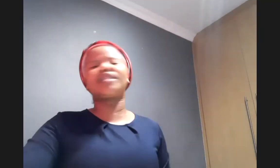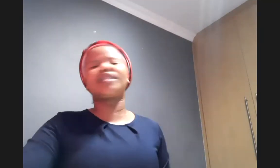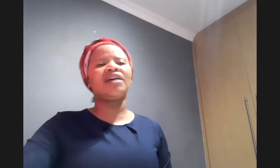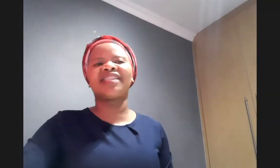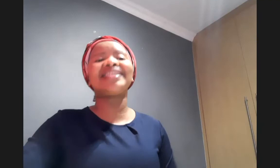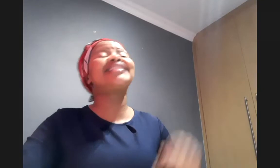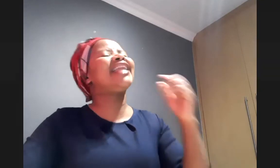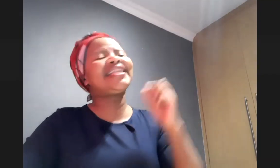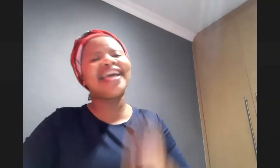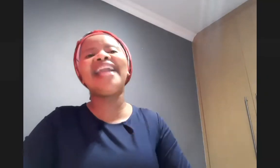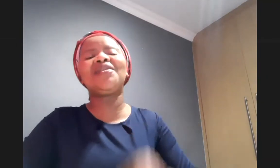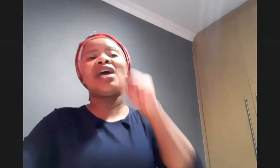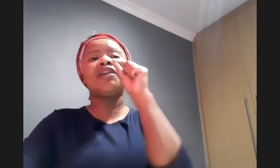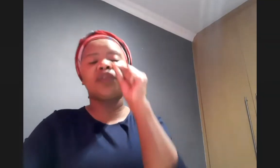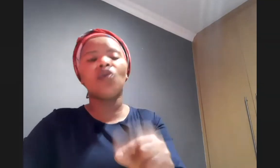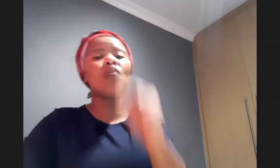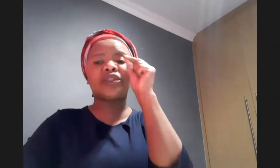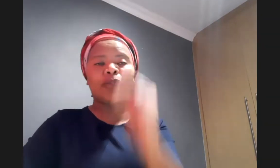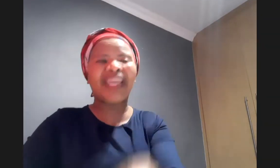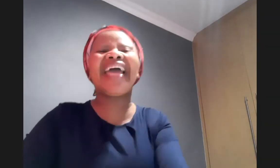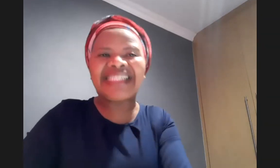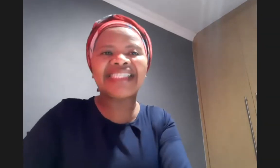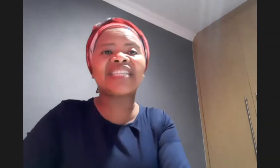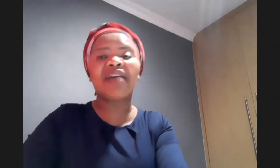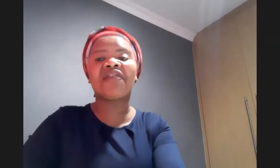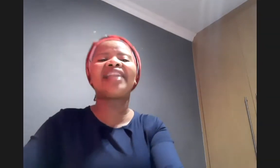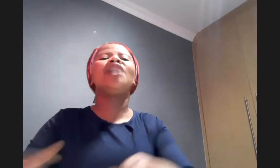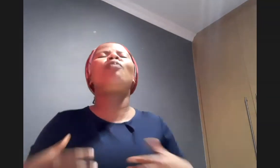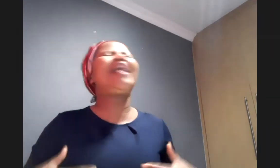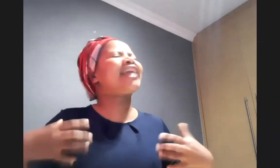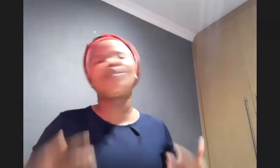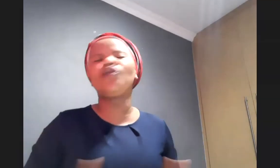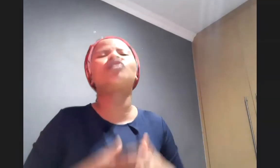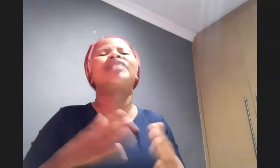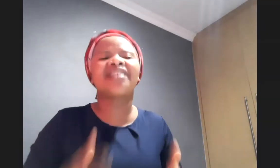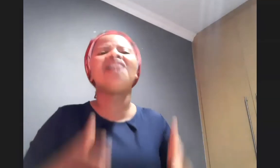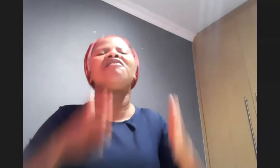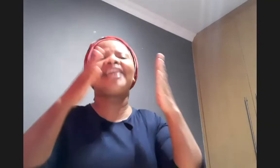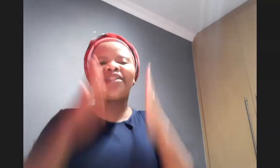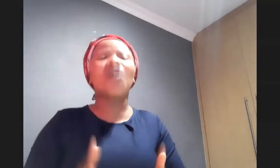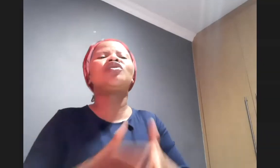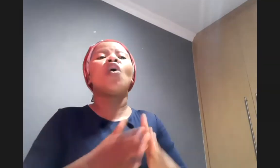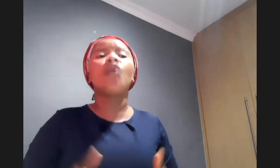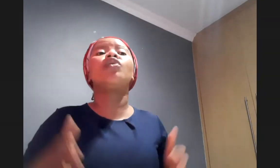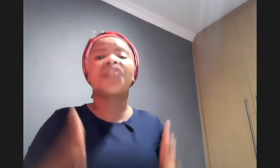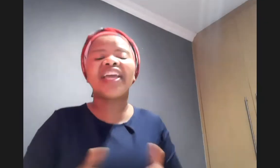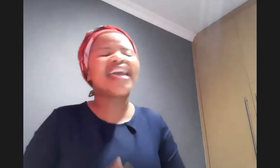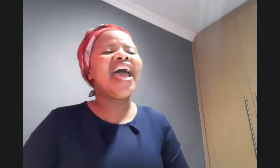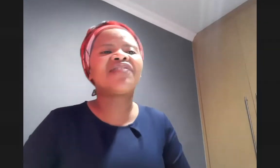serve sinners can i tell you if you want to be like jesus my friend you better get used to serving those who you think have